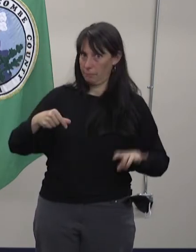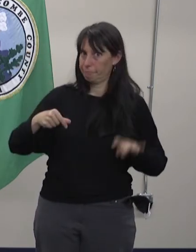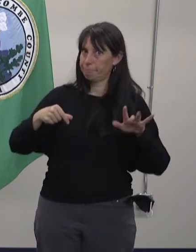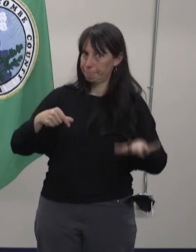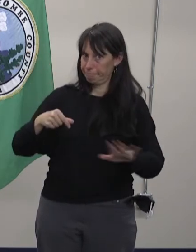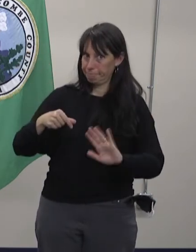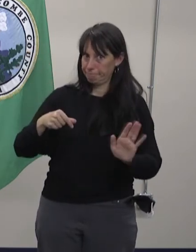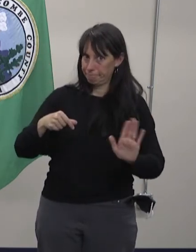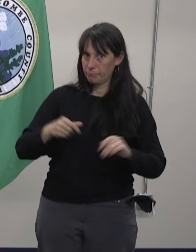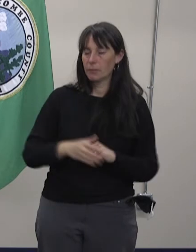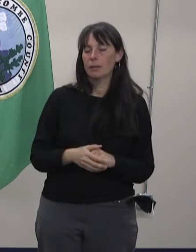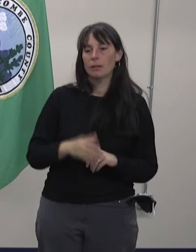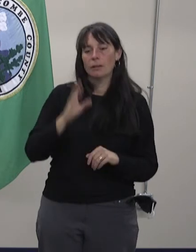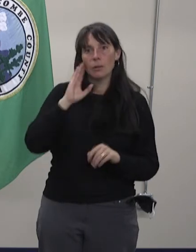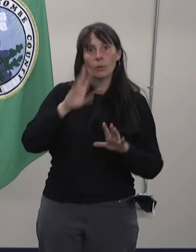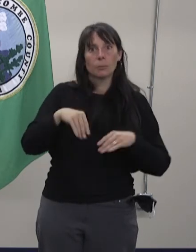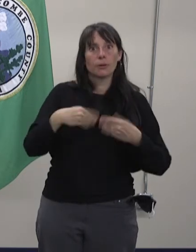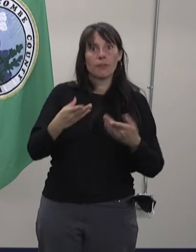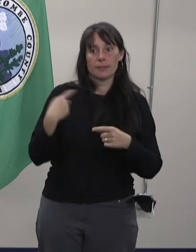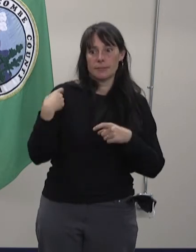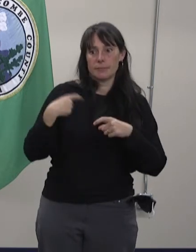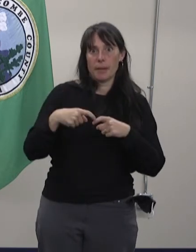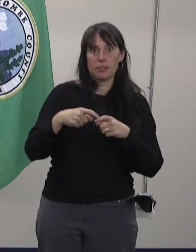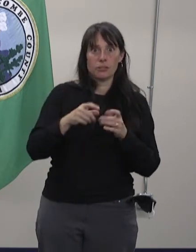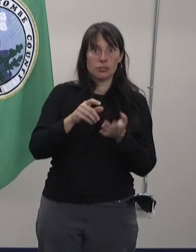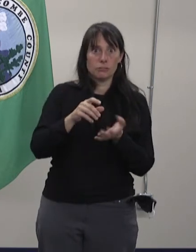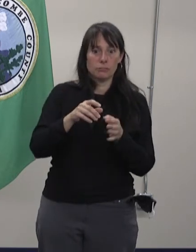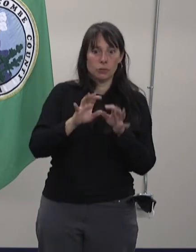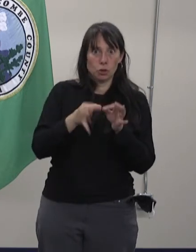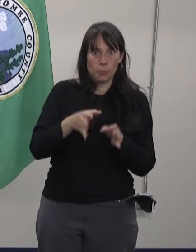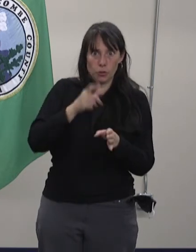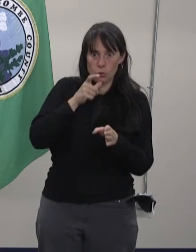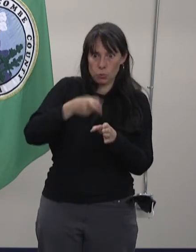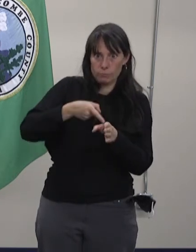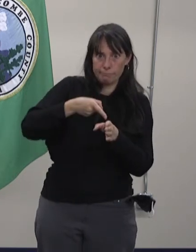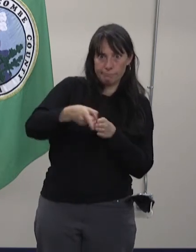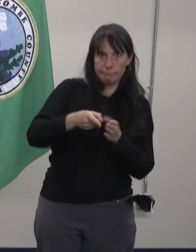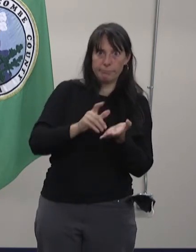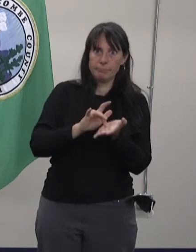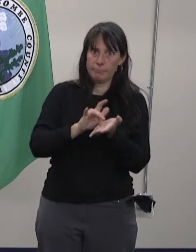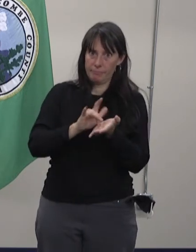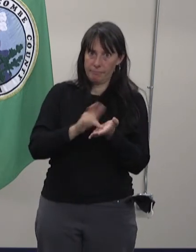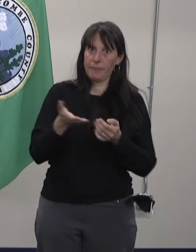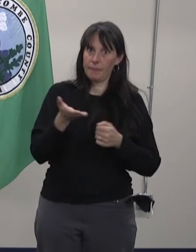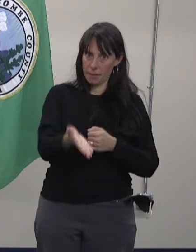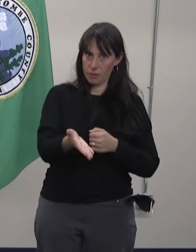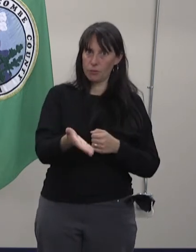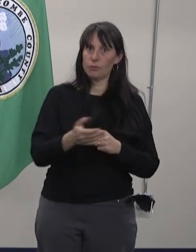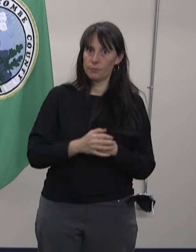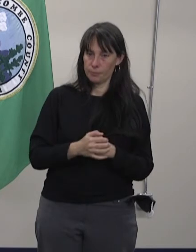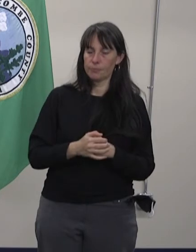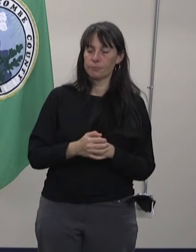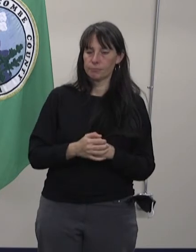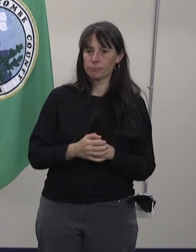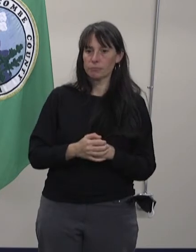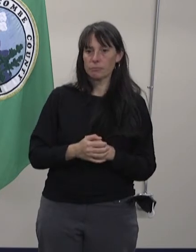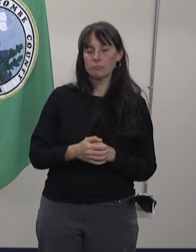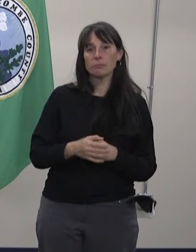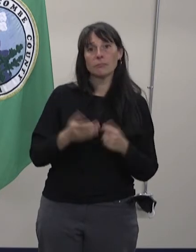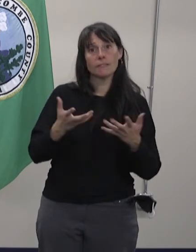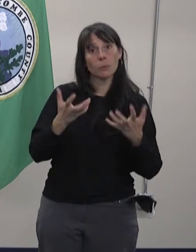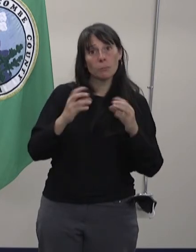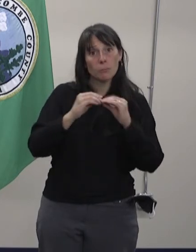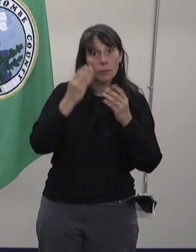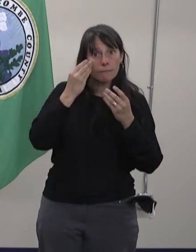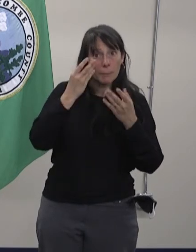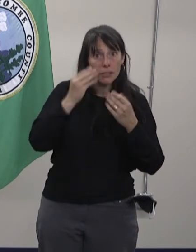We also have Spanish medical interpreters at our community testing locations. More information about COVID-19